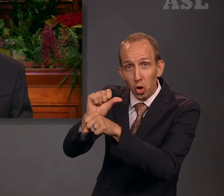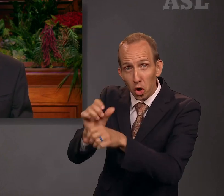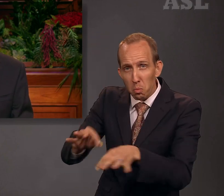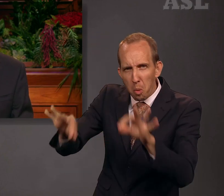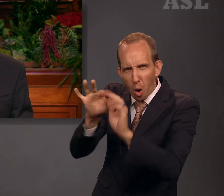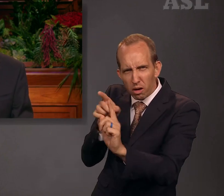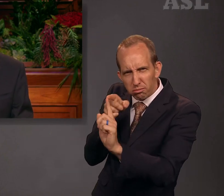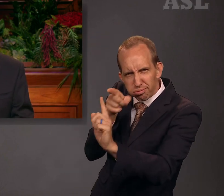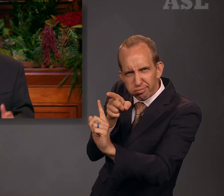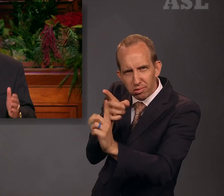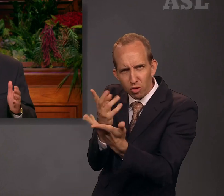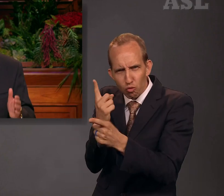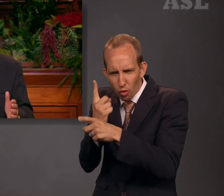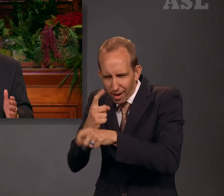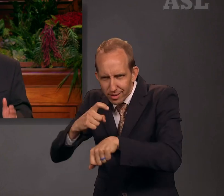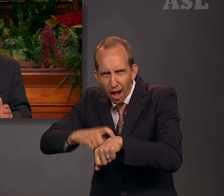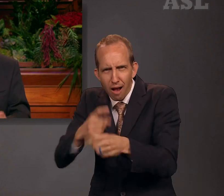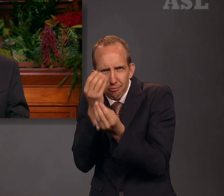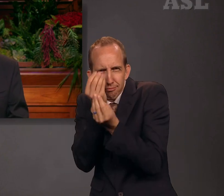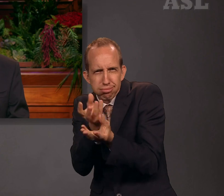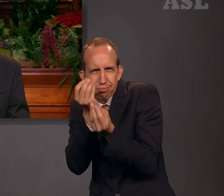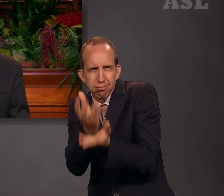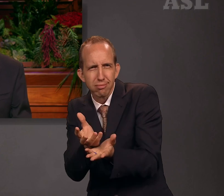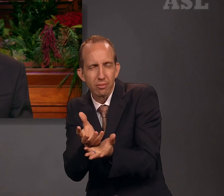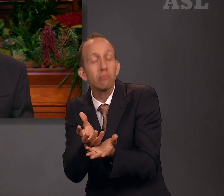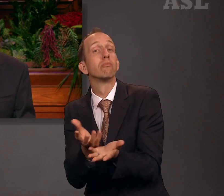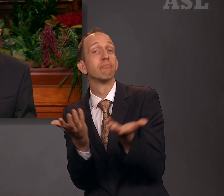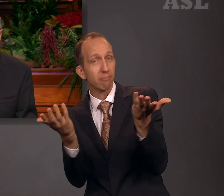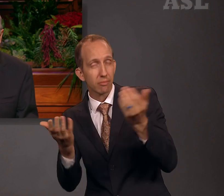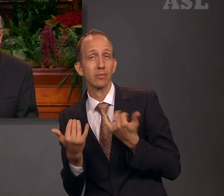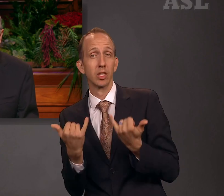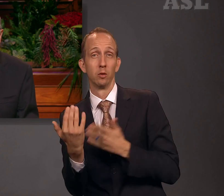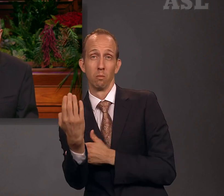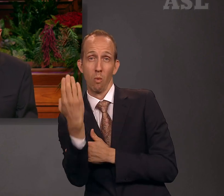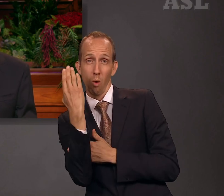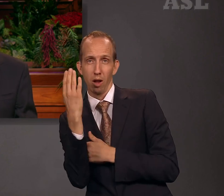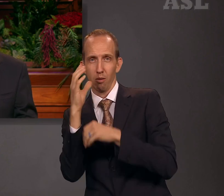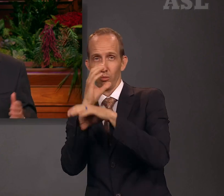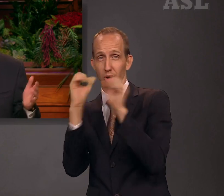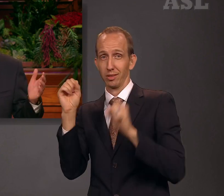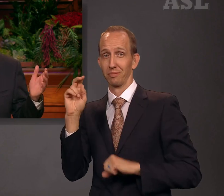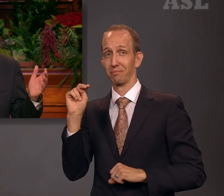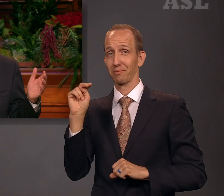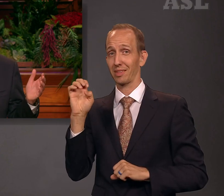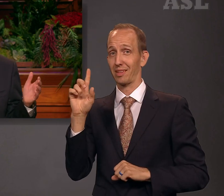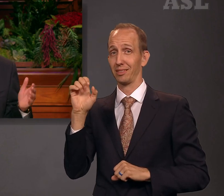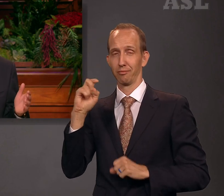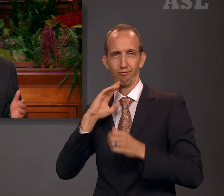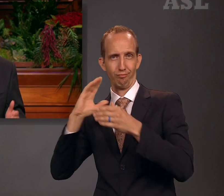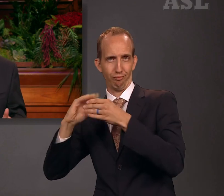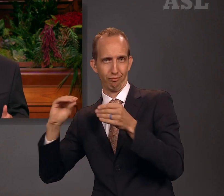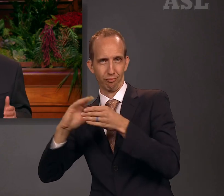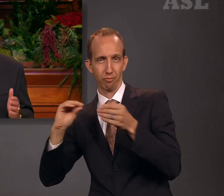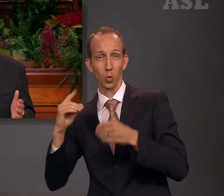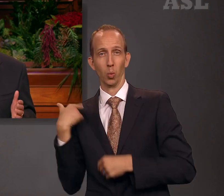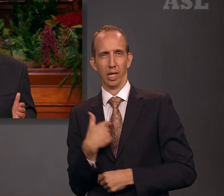work are revealed at their appropriate time. This morning, President Nelson said, The restoration